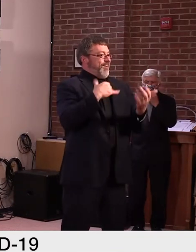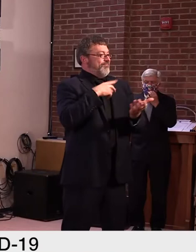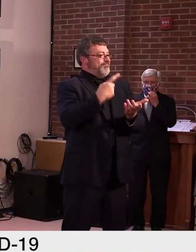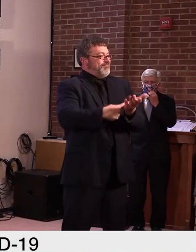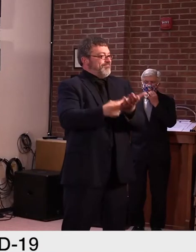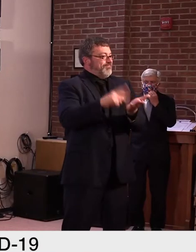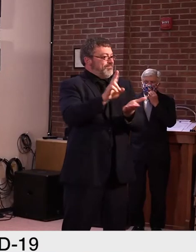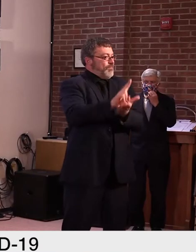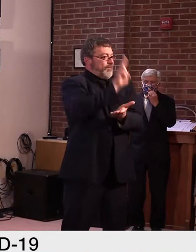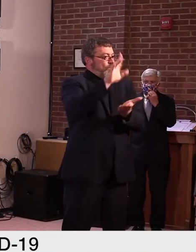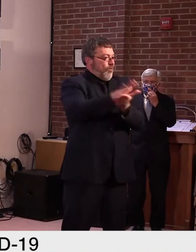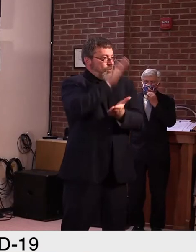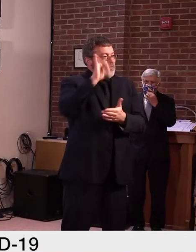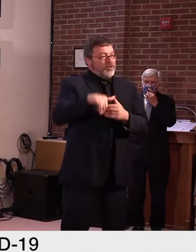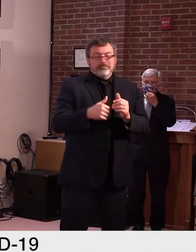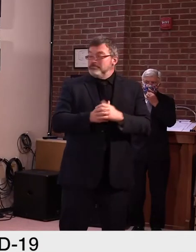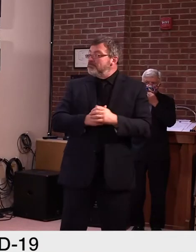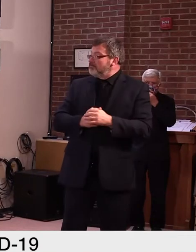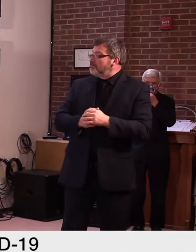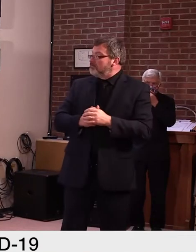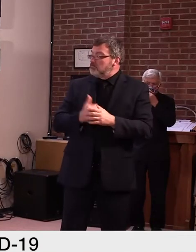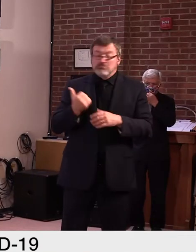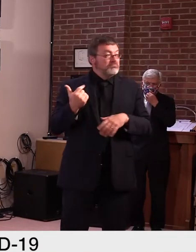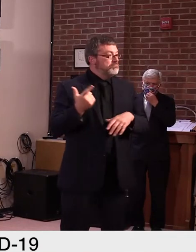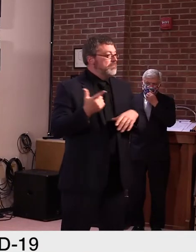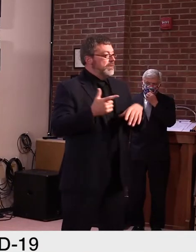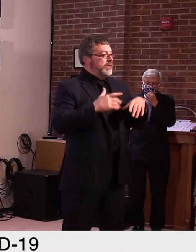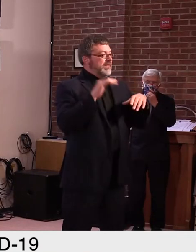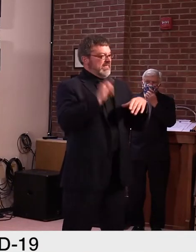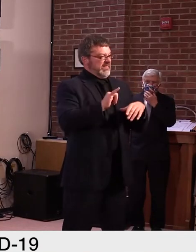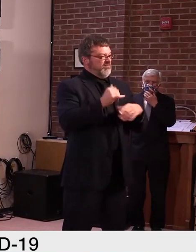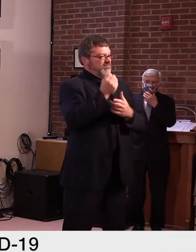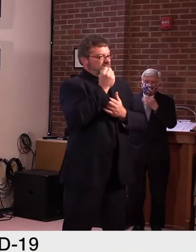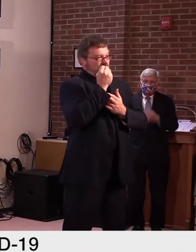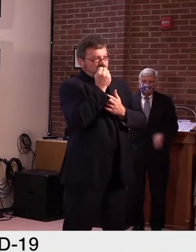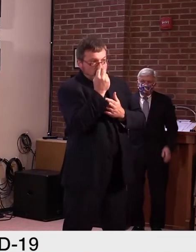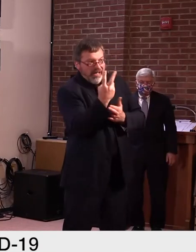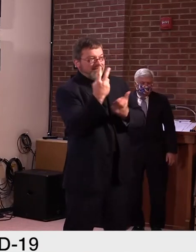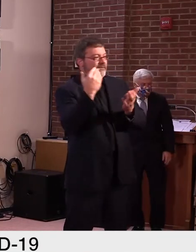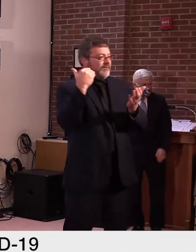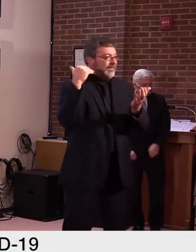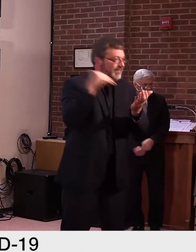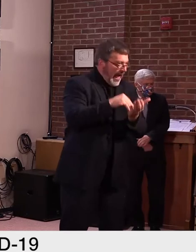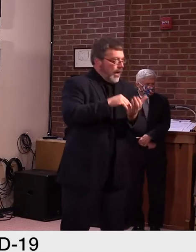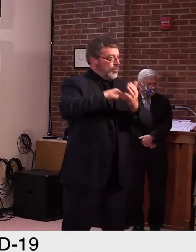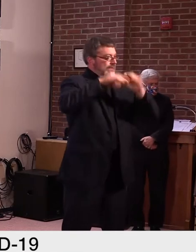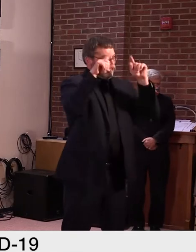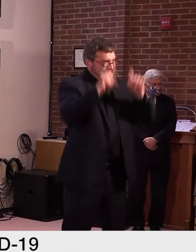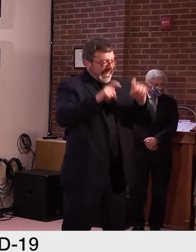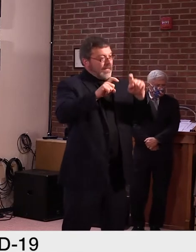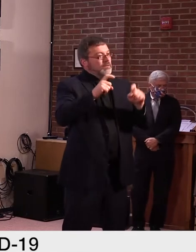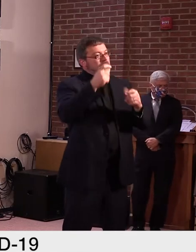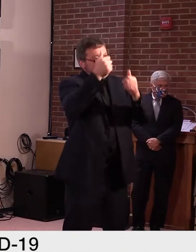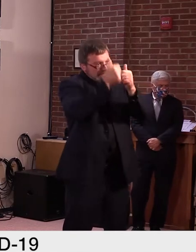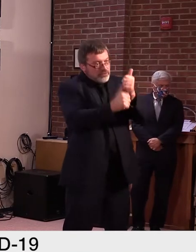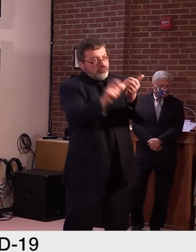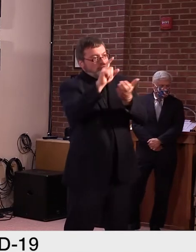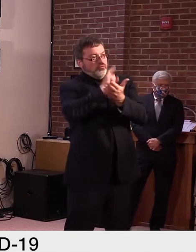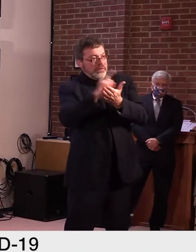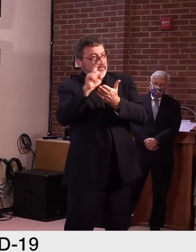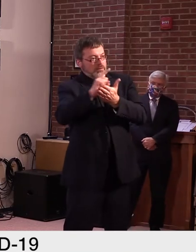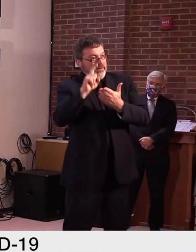for higher education institutions this week. And turning to our cumulative numbers, you see that that's now